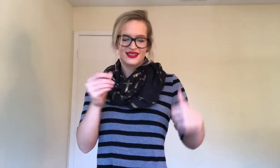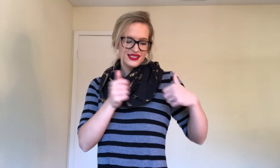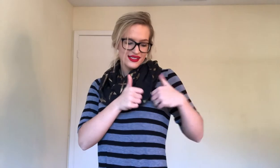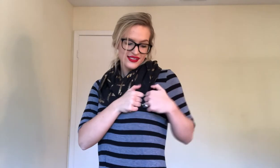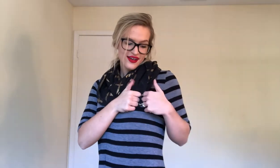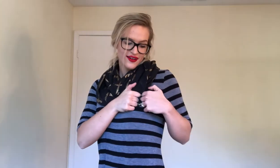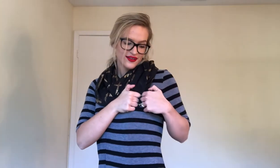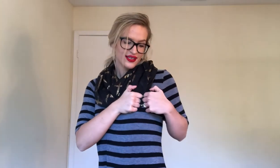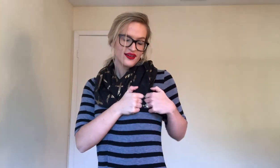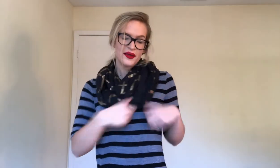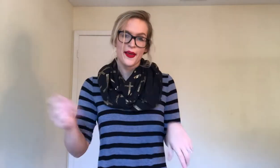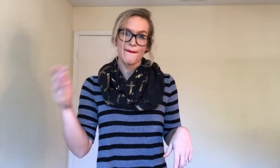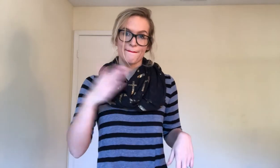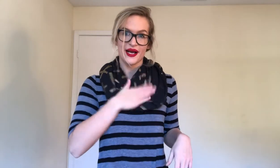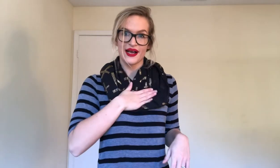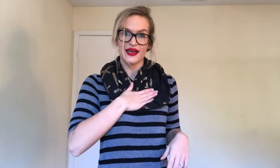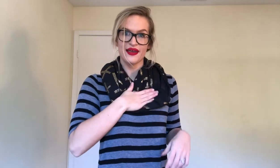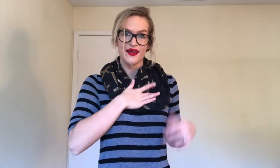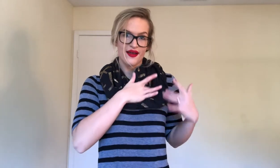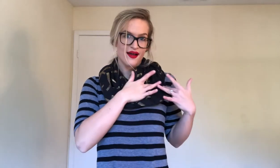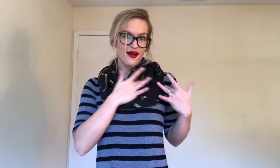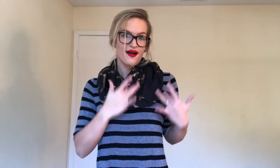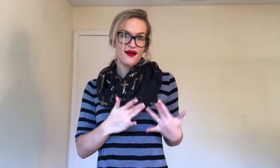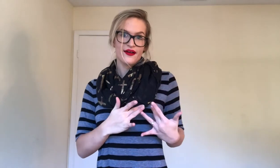And, darling, my heart.